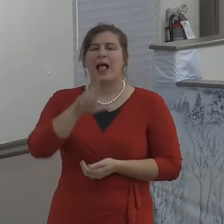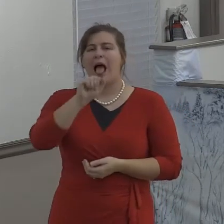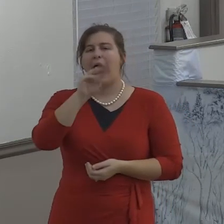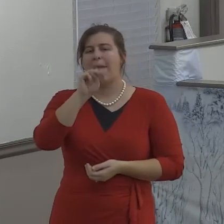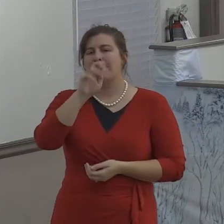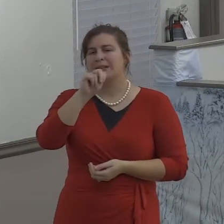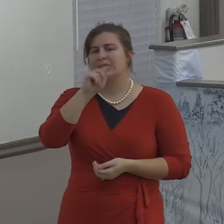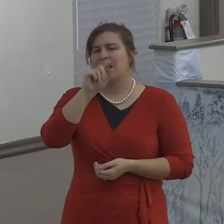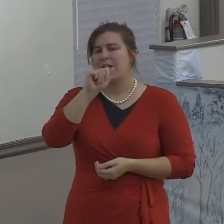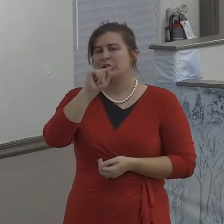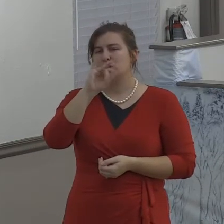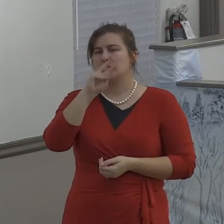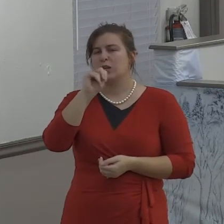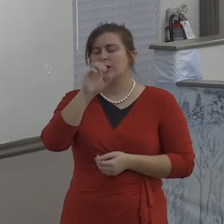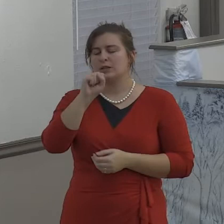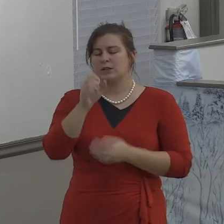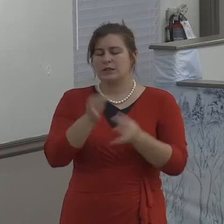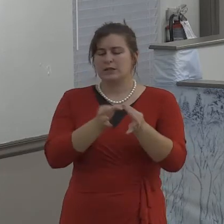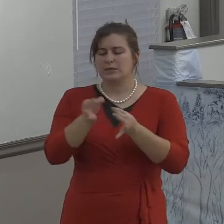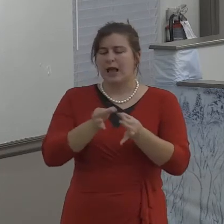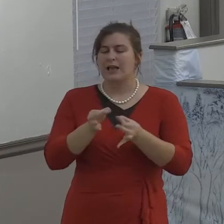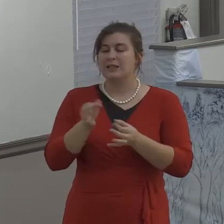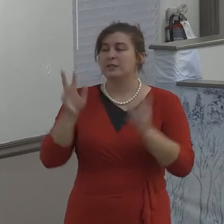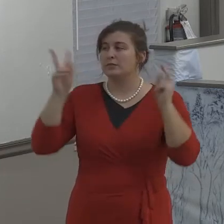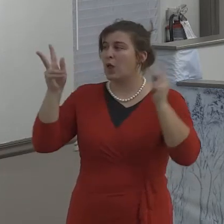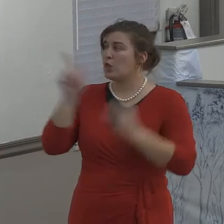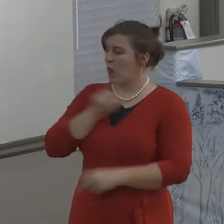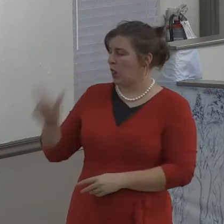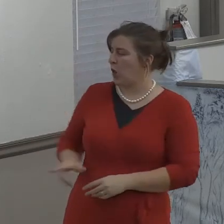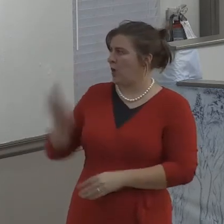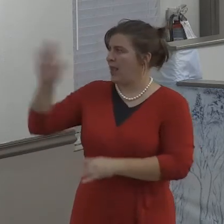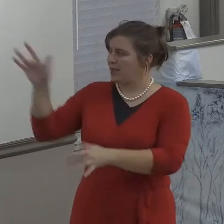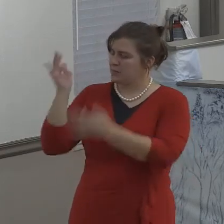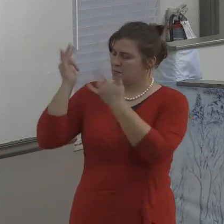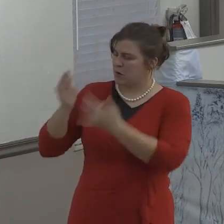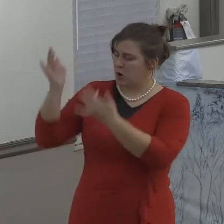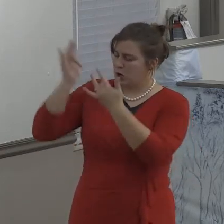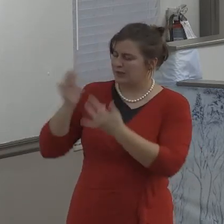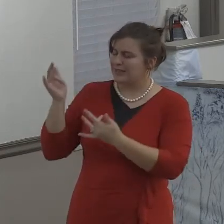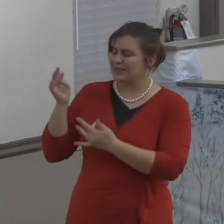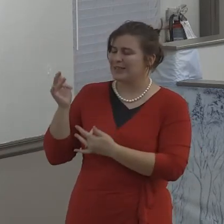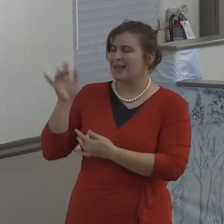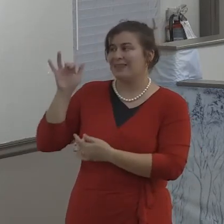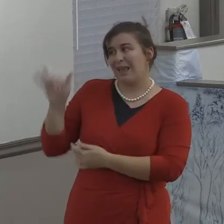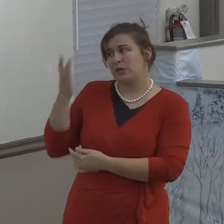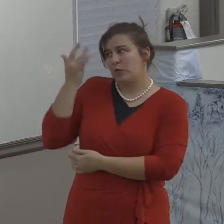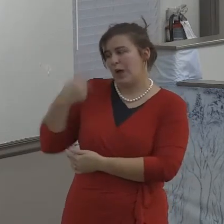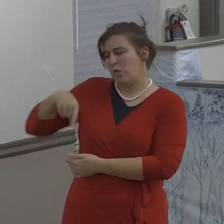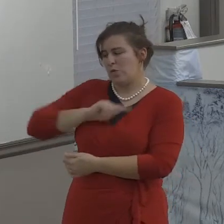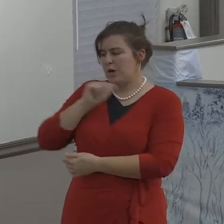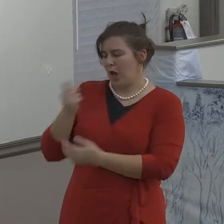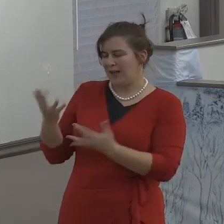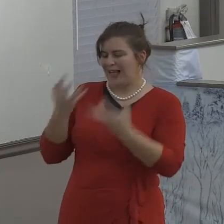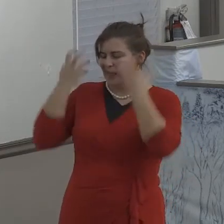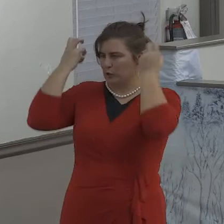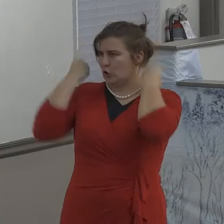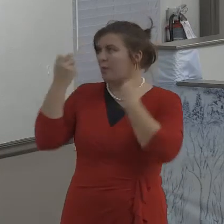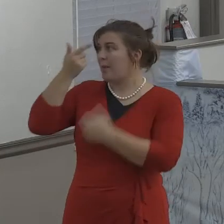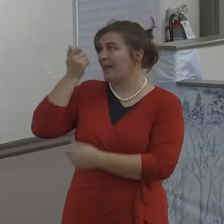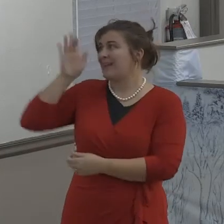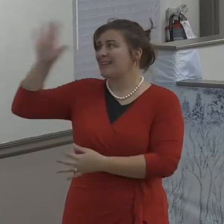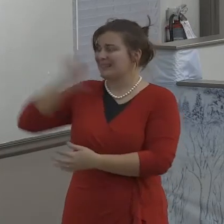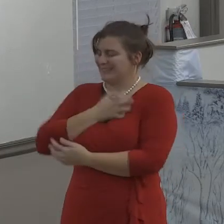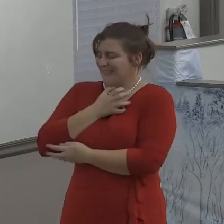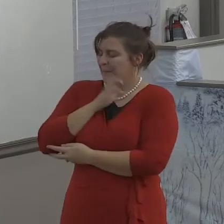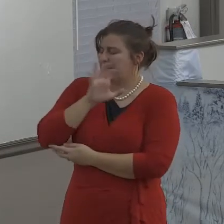which is being tender-hearted. Peter wrote in 1 Peter chapter 3 verse 8, finally be all of one mind,